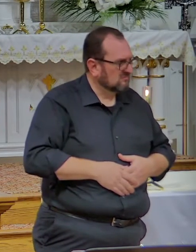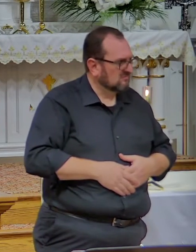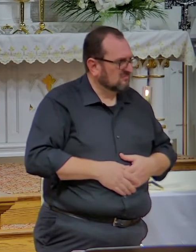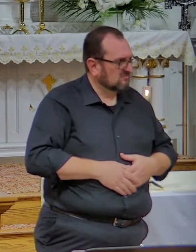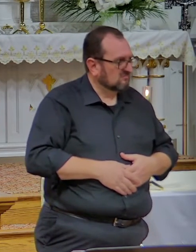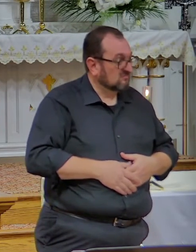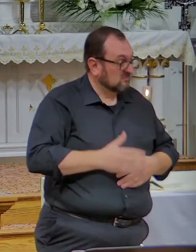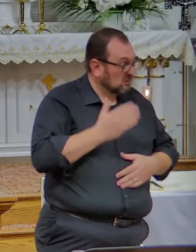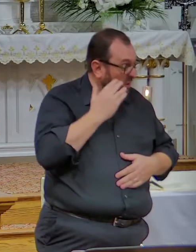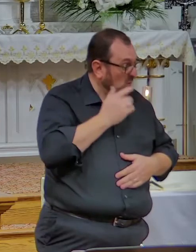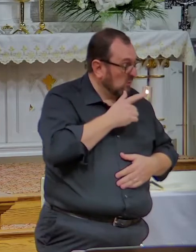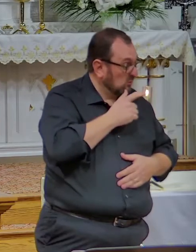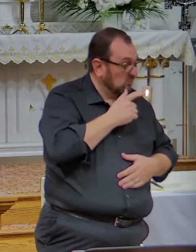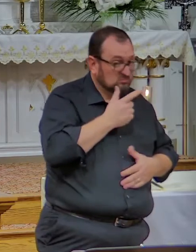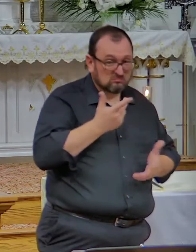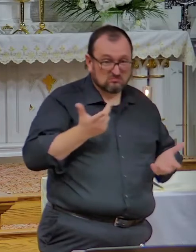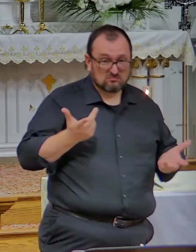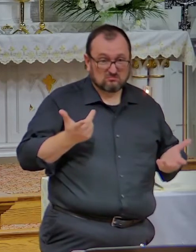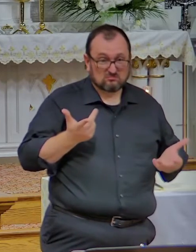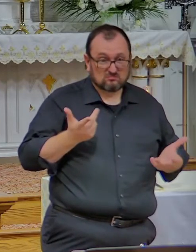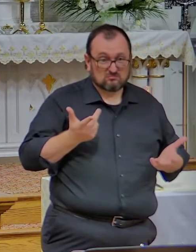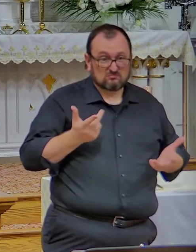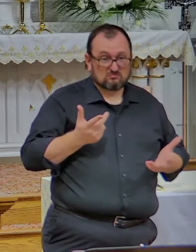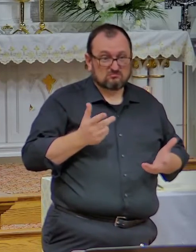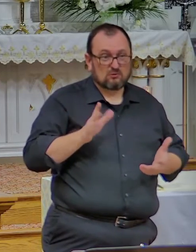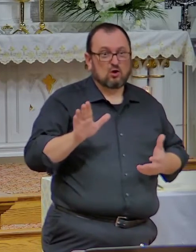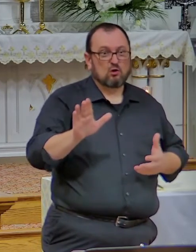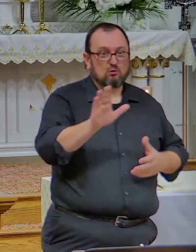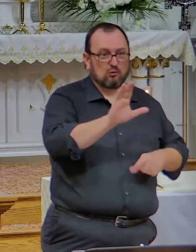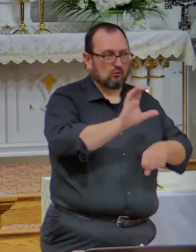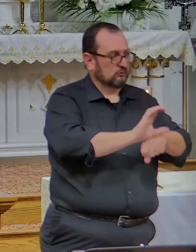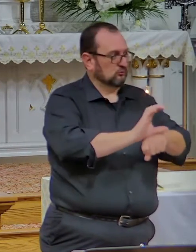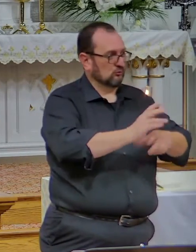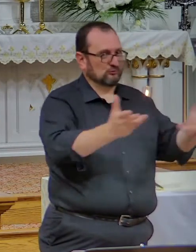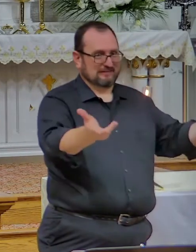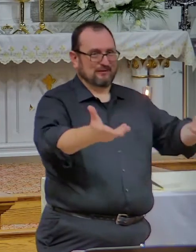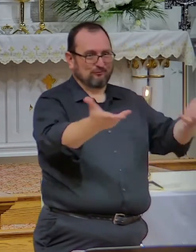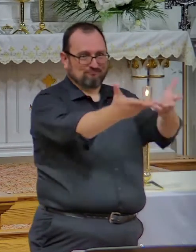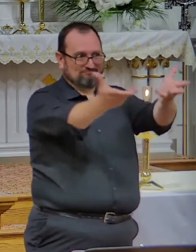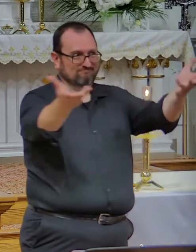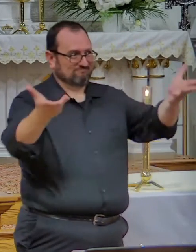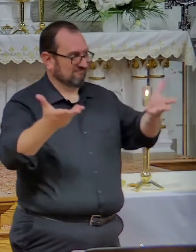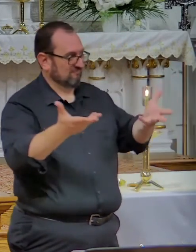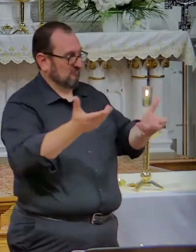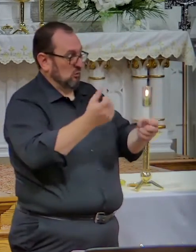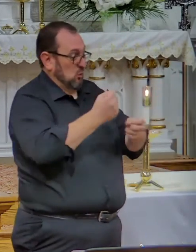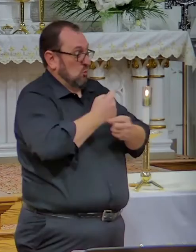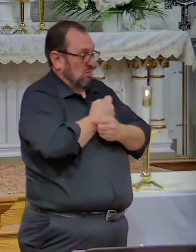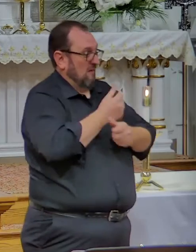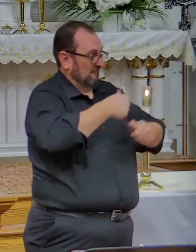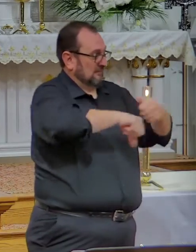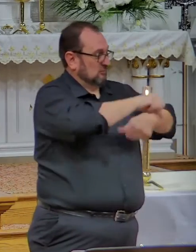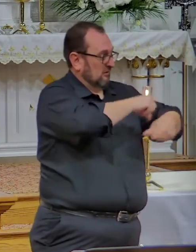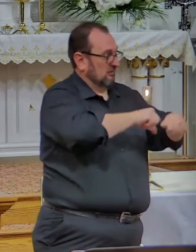You know who loves you? Your parish church. Your parish community.